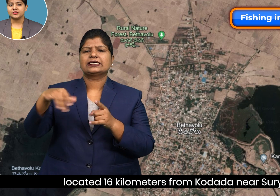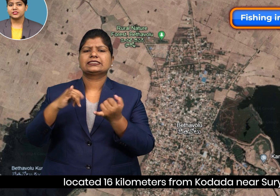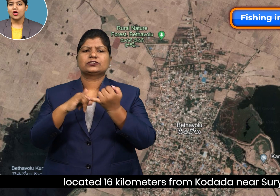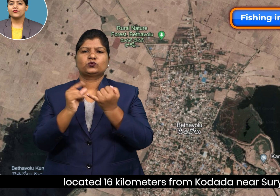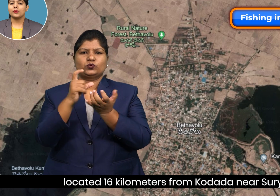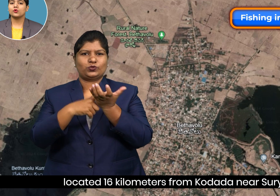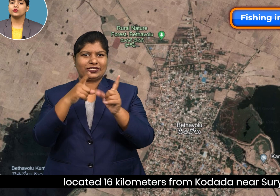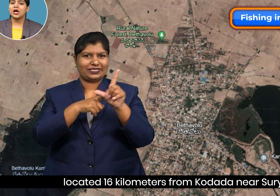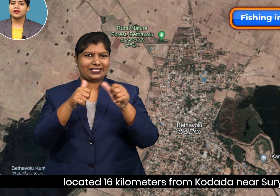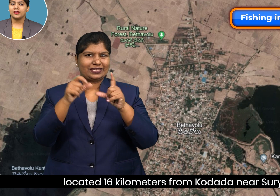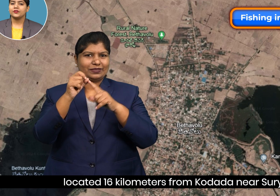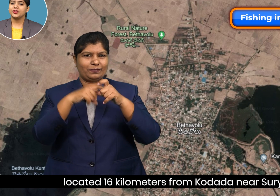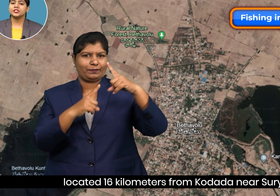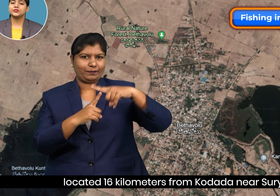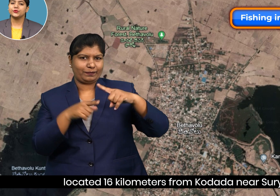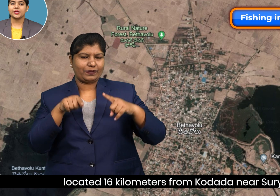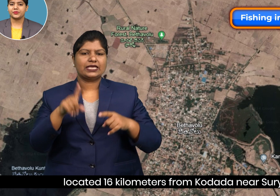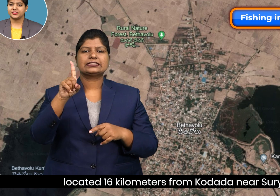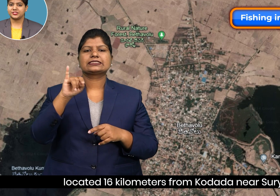from kodara near su ryapate